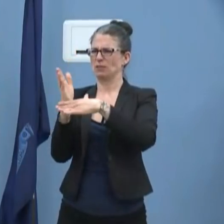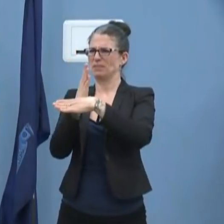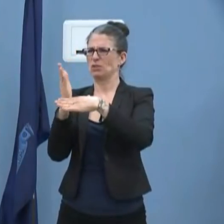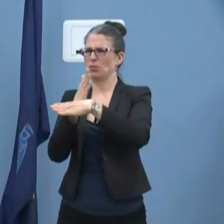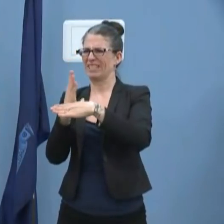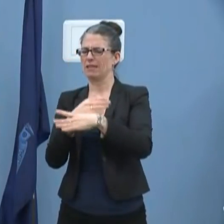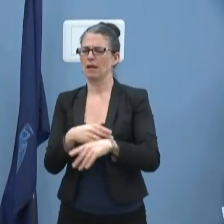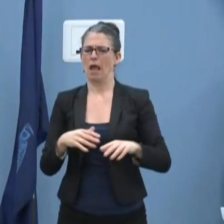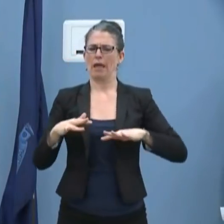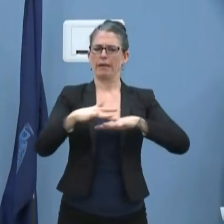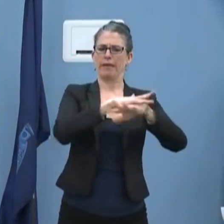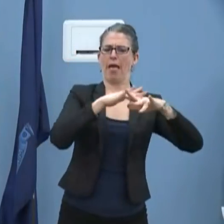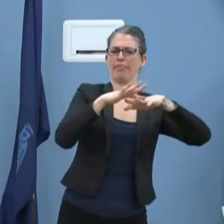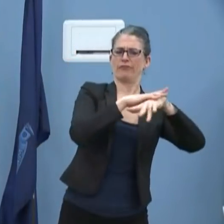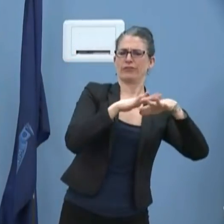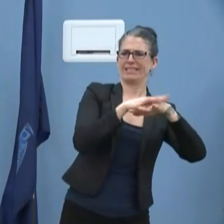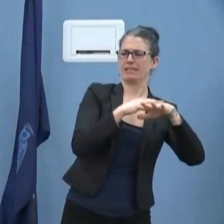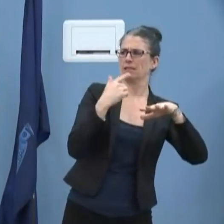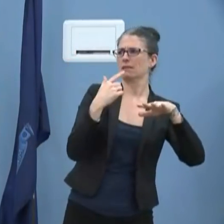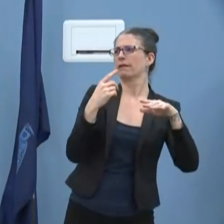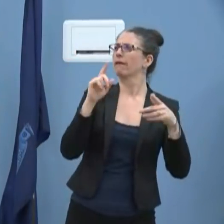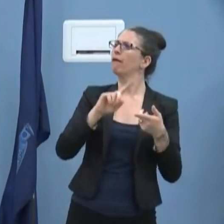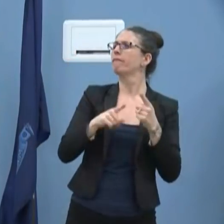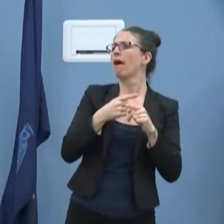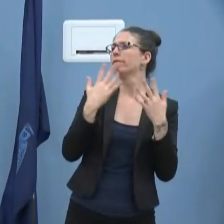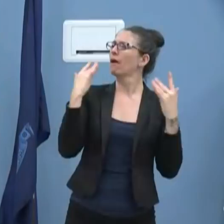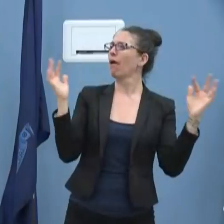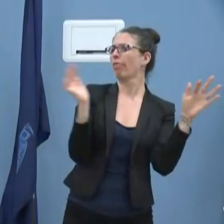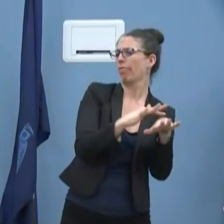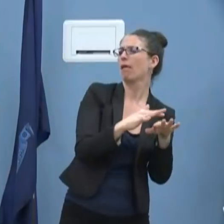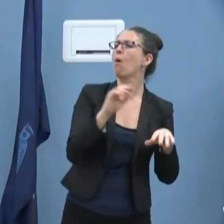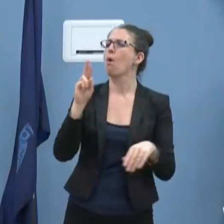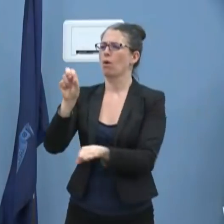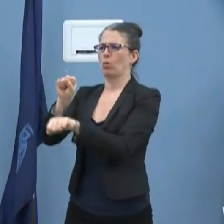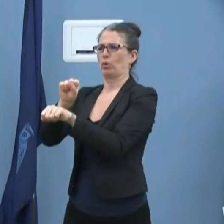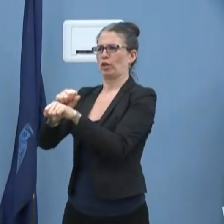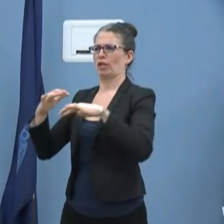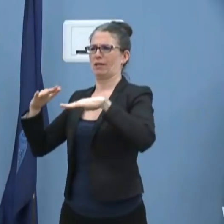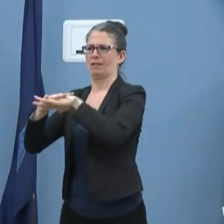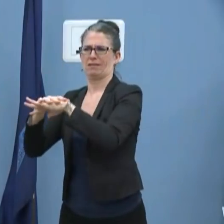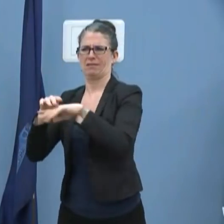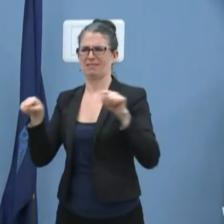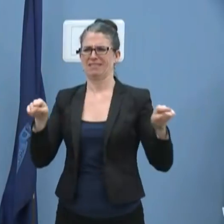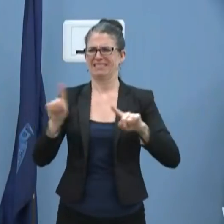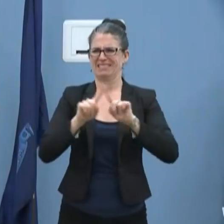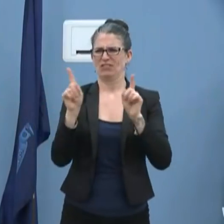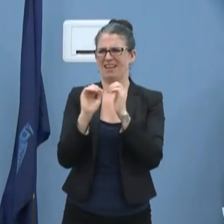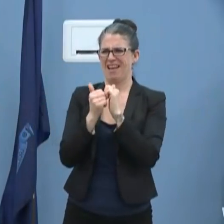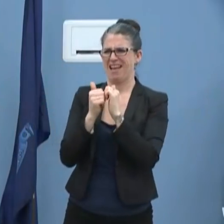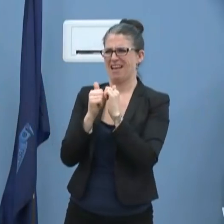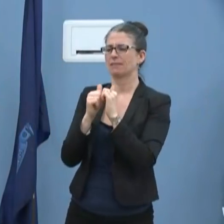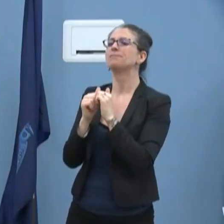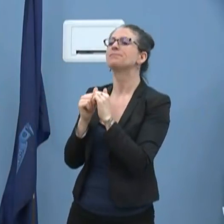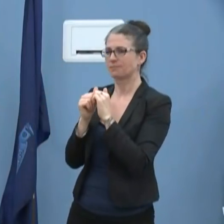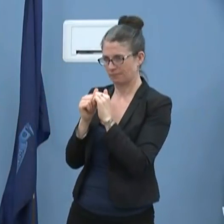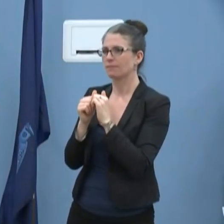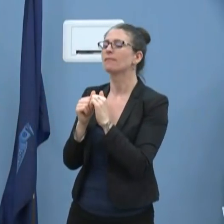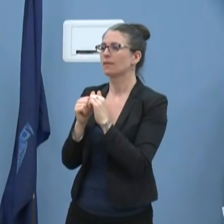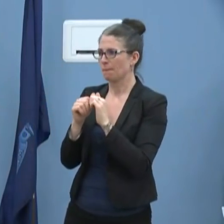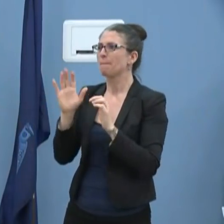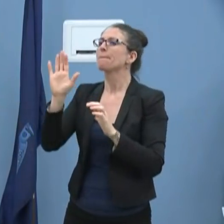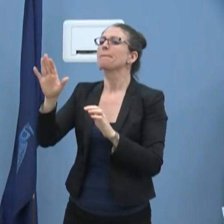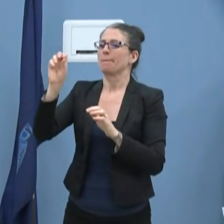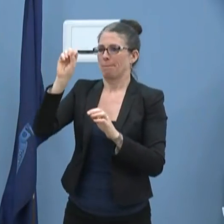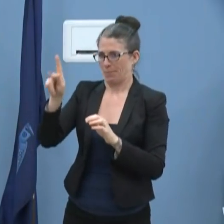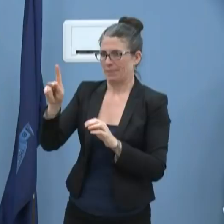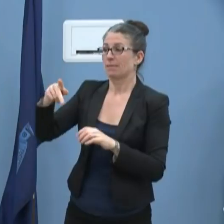and it has a higher number of people, and why one place would order closed? Public-facing businesses, I think we talked about. Does that answer your